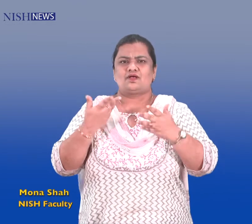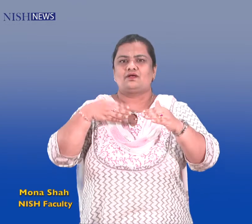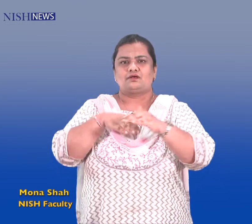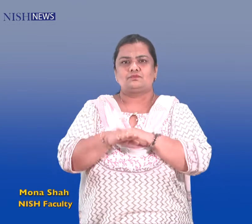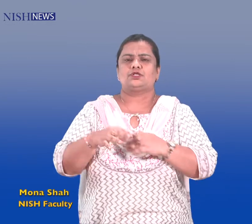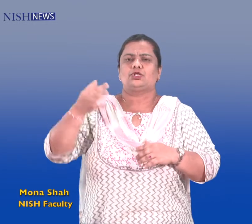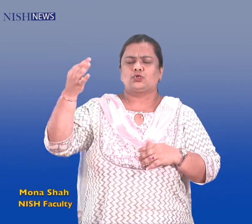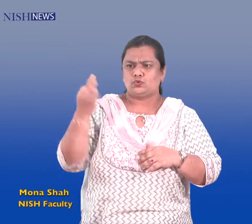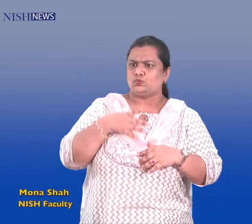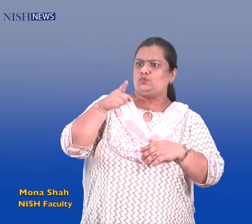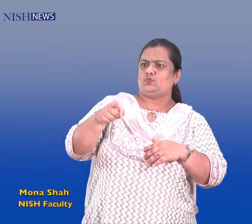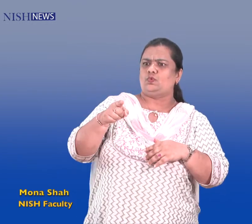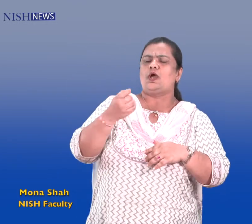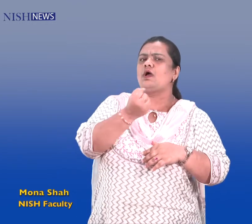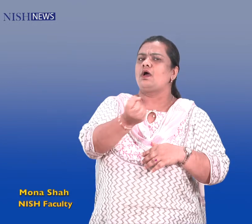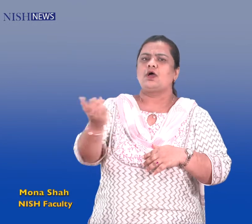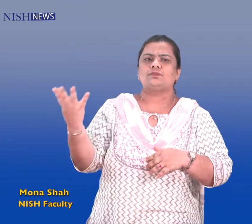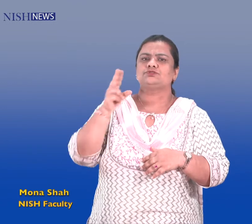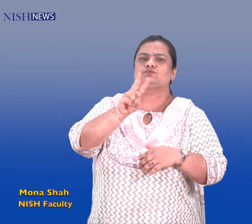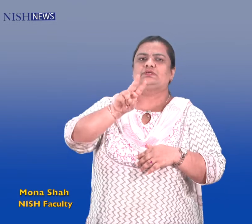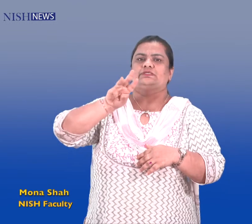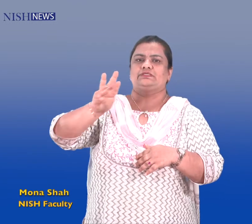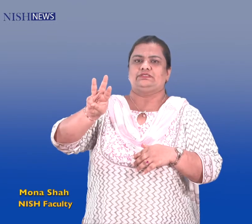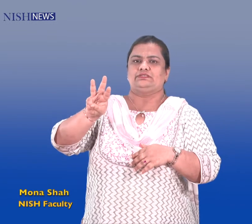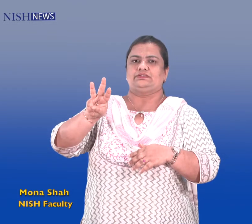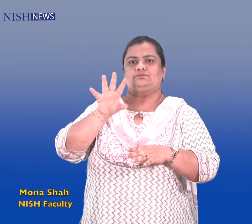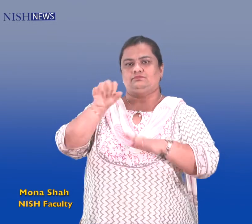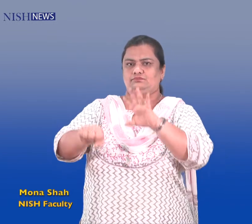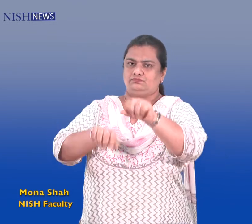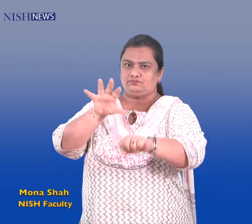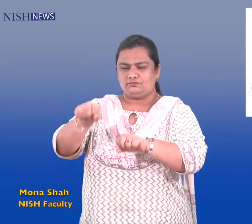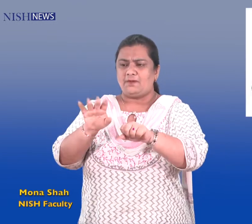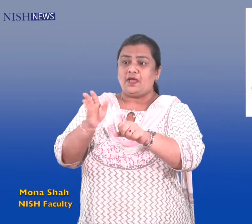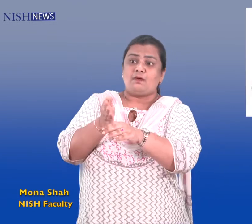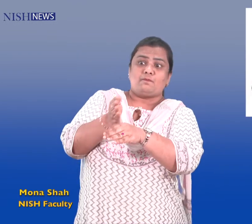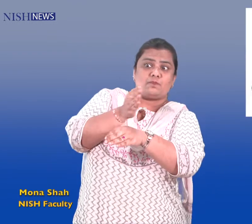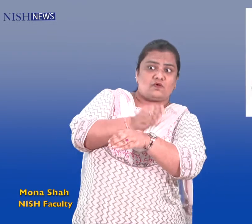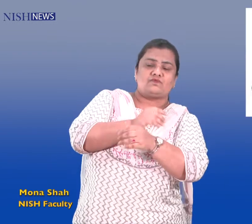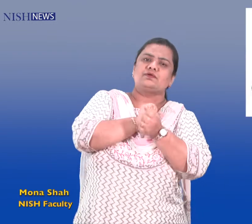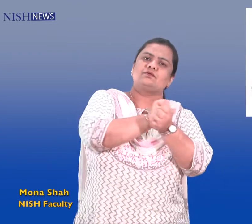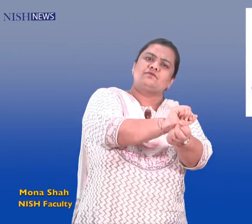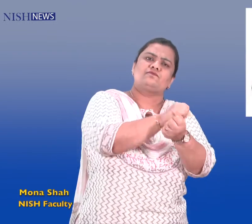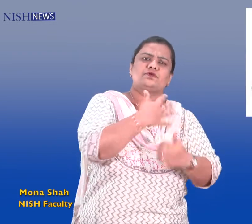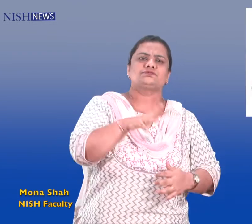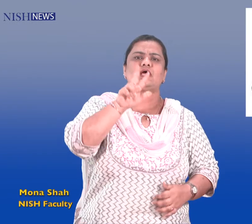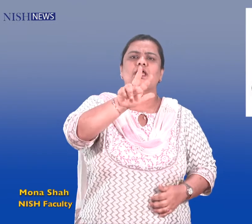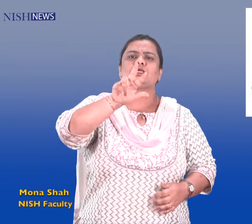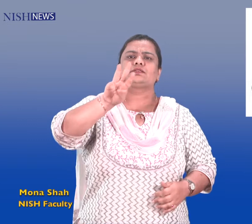new cases against 83 accused persons in connection with online sexual abuse of minors and circulation of